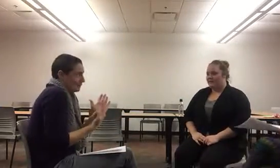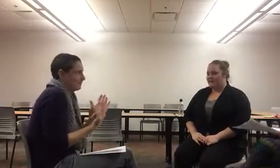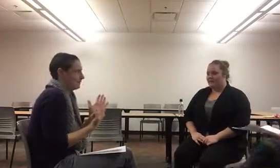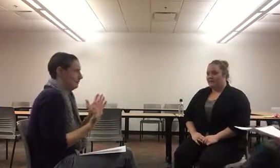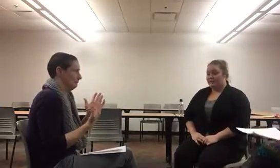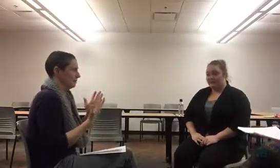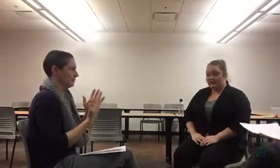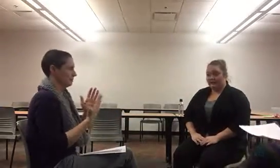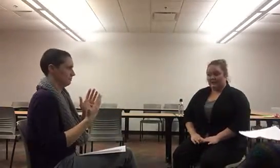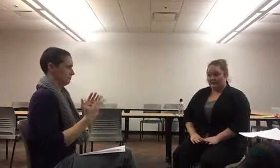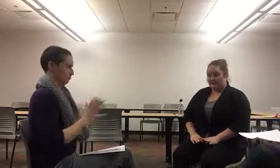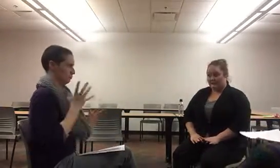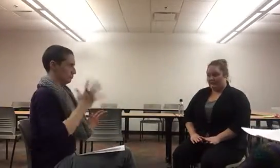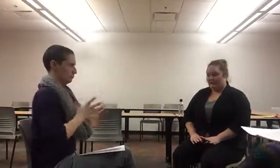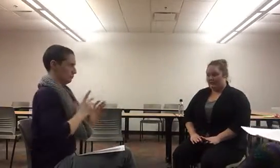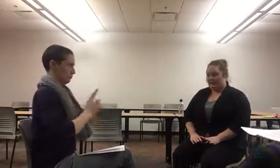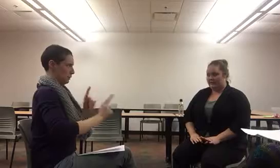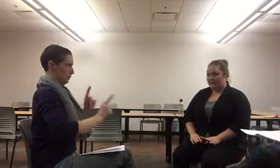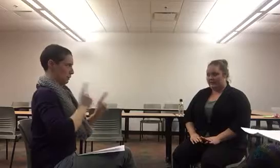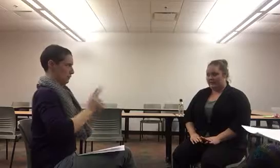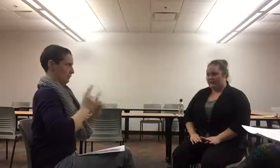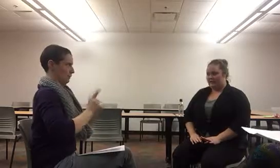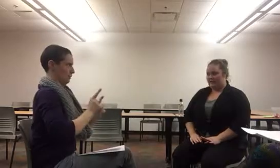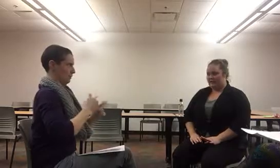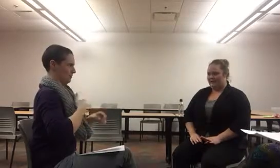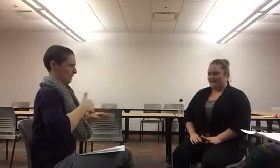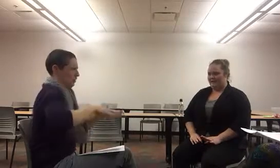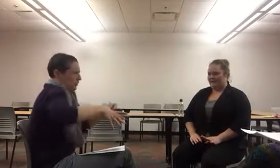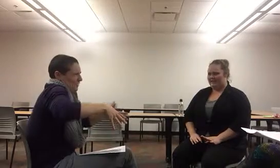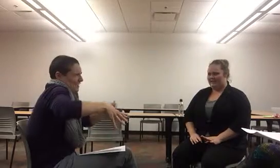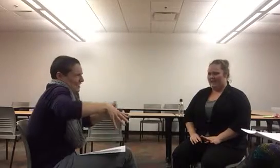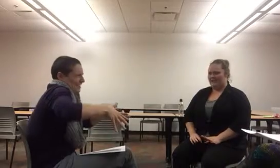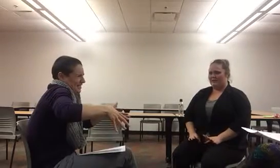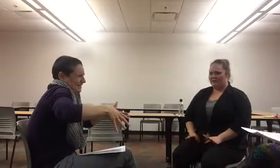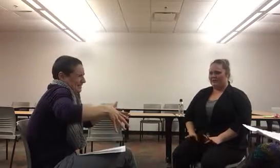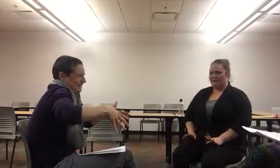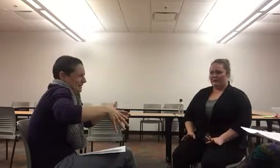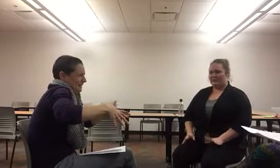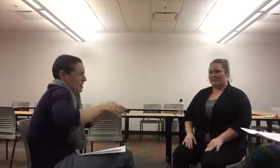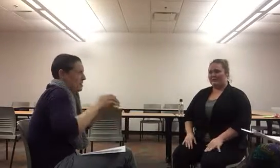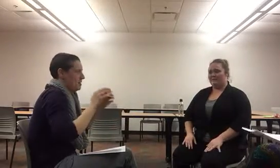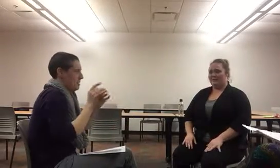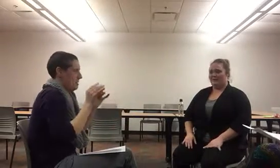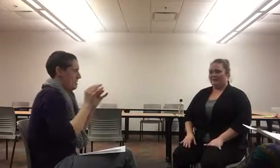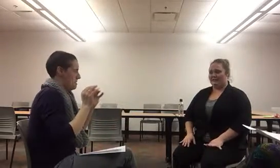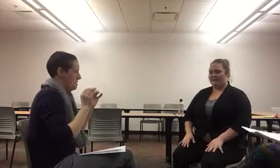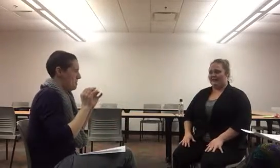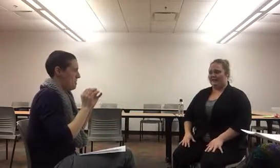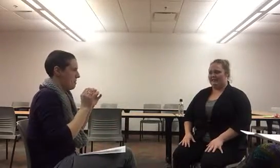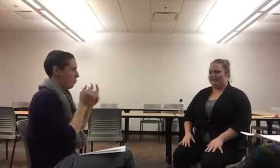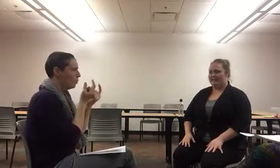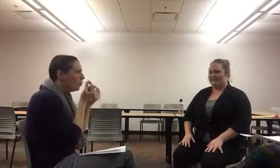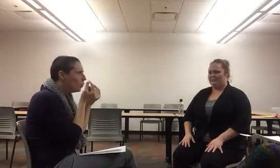So I just wanted to let you know, I'm a little bit nervous about this formal interview kind of set up.